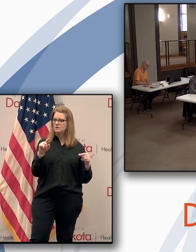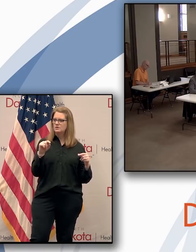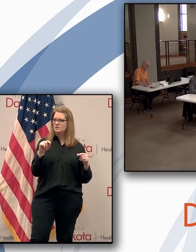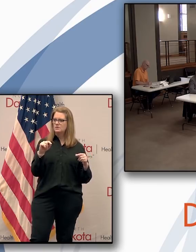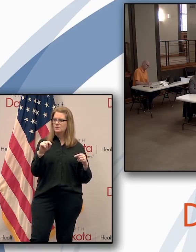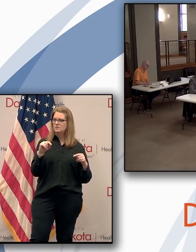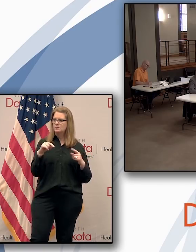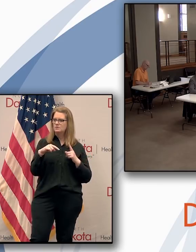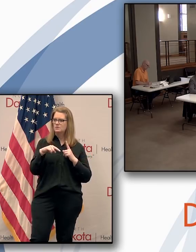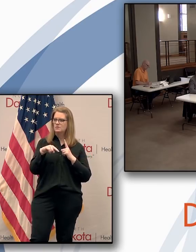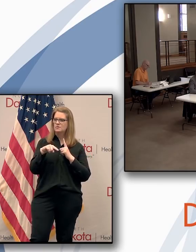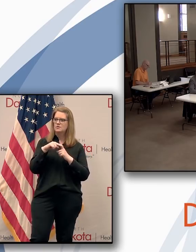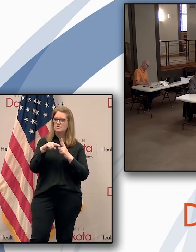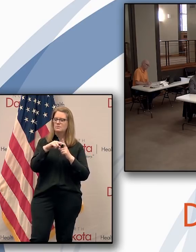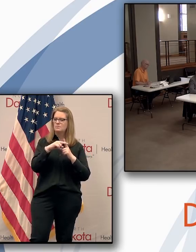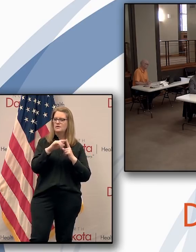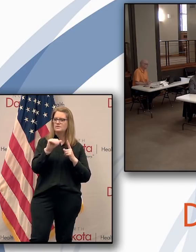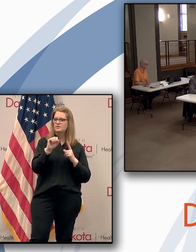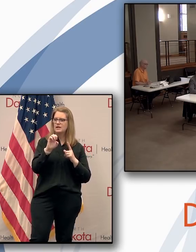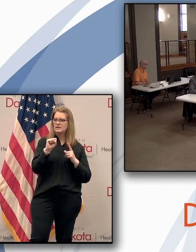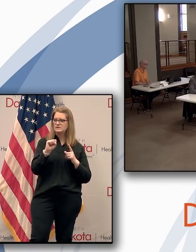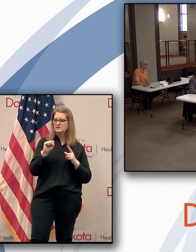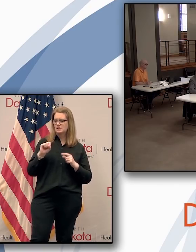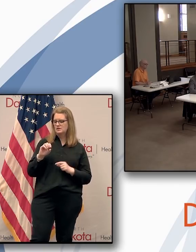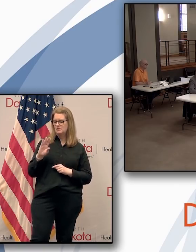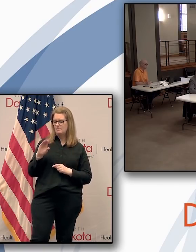positive cases at the Bobcat plant in Gwinner?